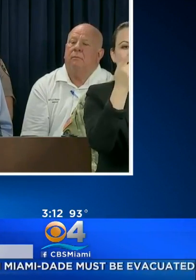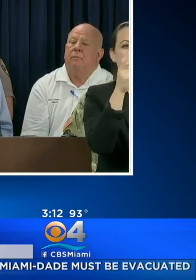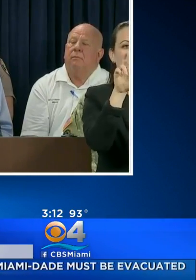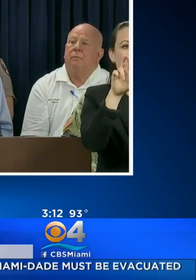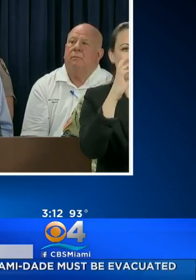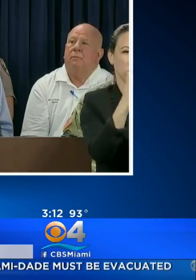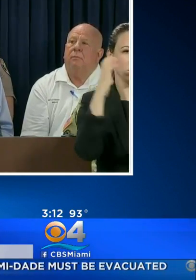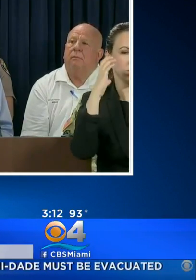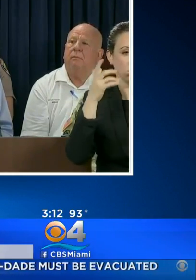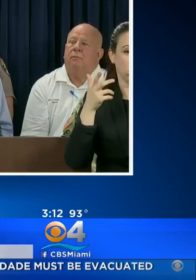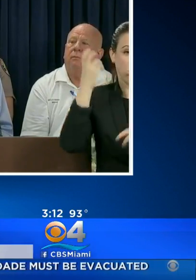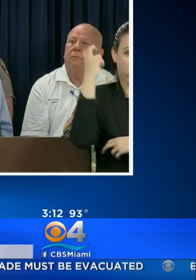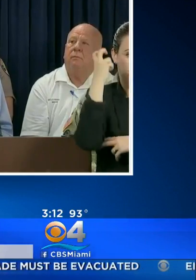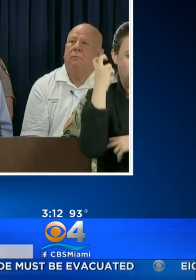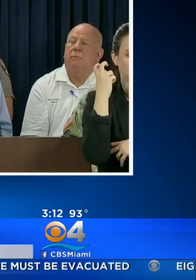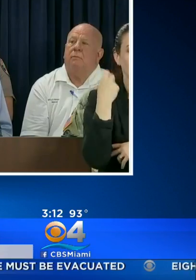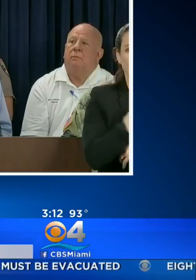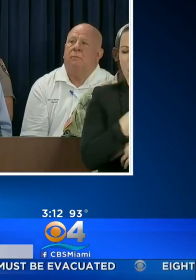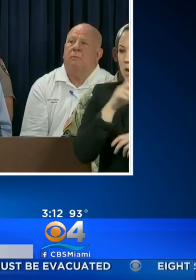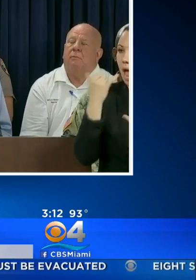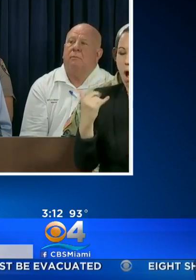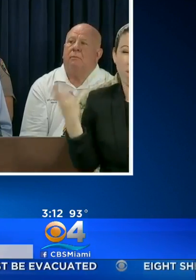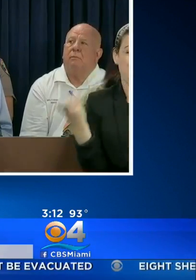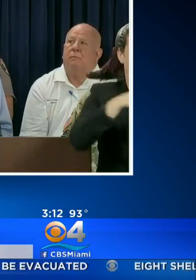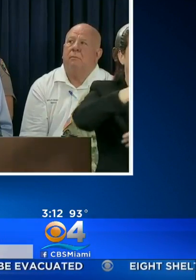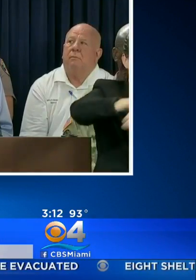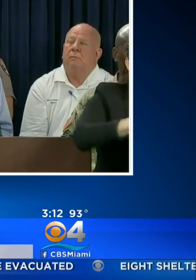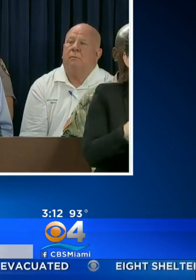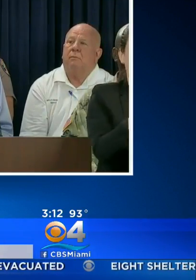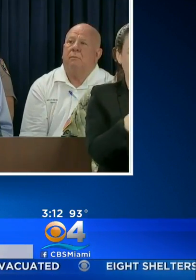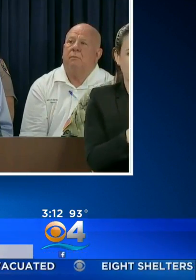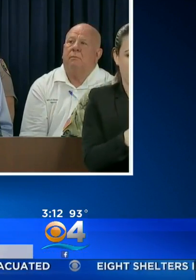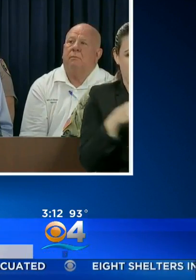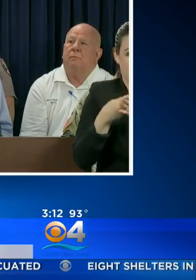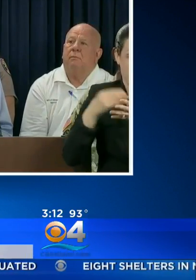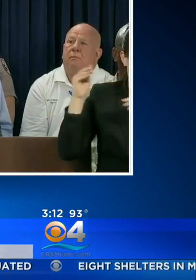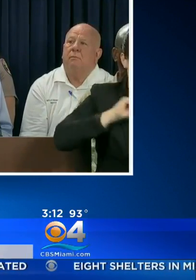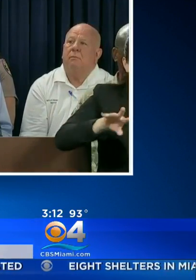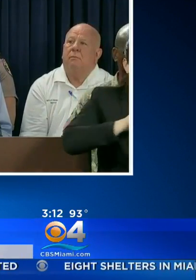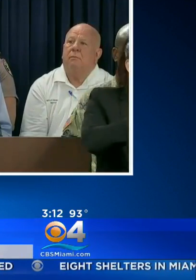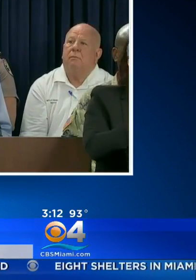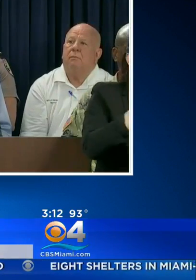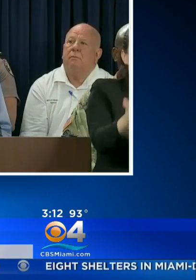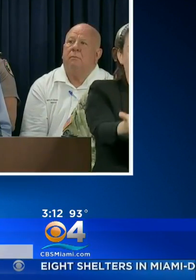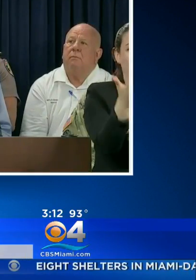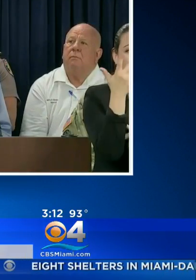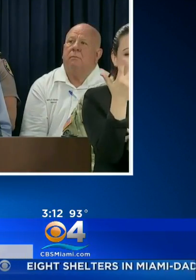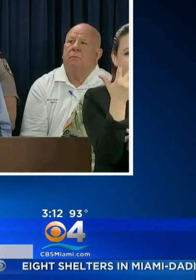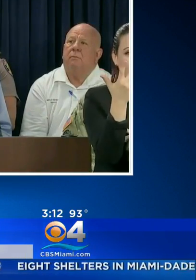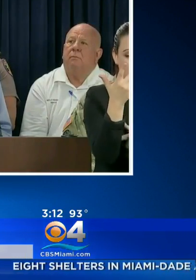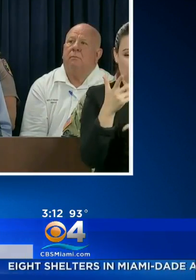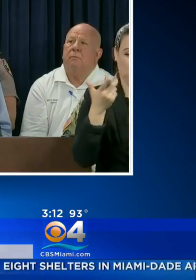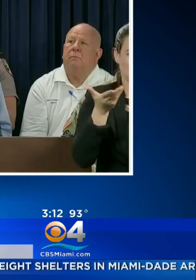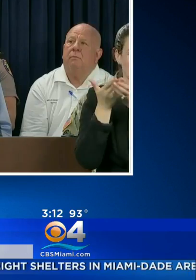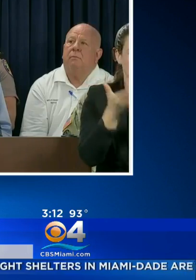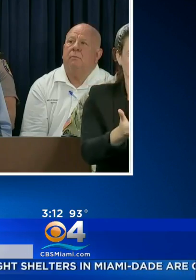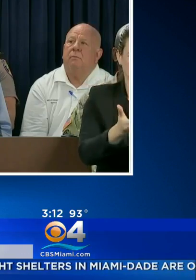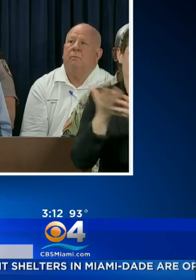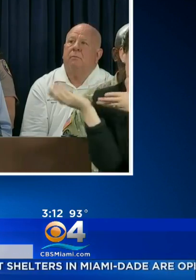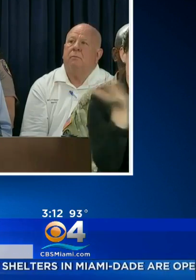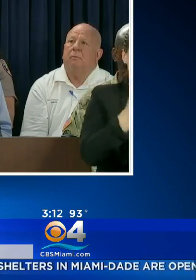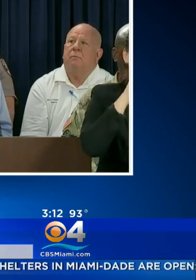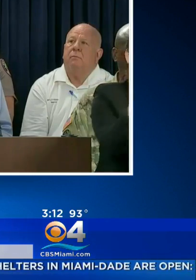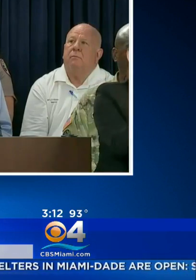ABSOLUTELY DEVOTING EVERY STATE RESOURCE TO ADDRESSING THIS. THREE TANKER SHIPS ARE DELIVERING FUEL TO PORT TAMPA TODAY FOR RESUPPLY EFFORTS.